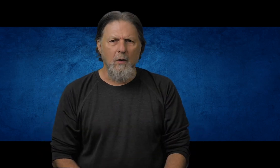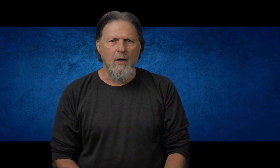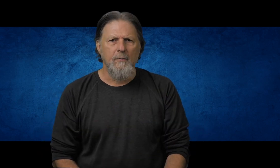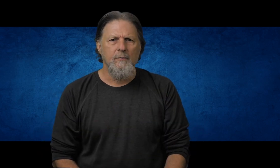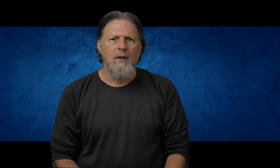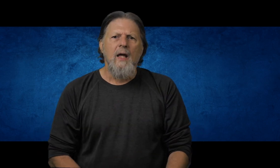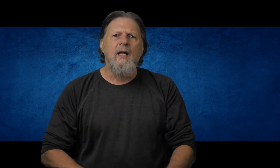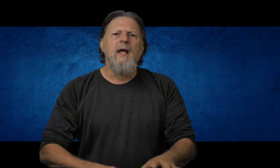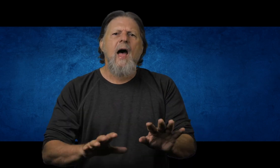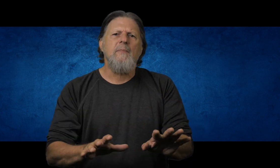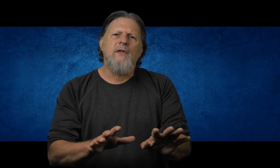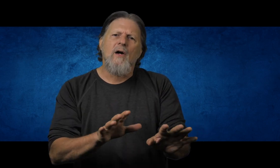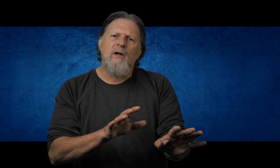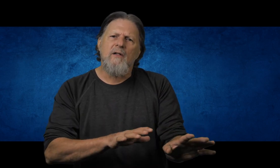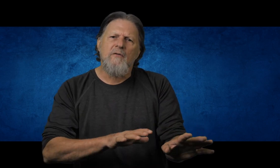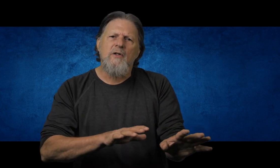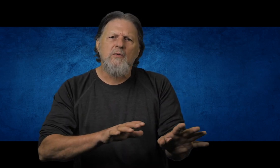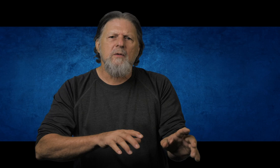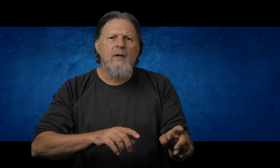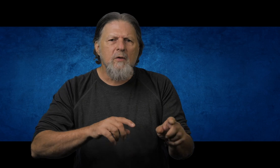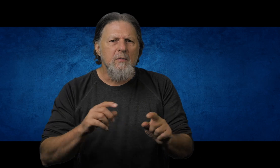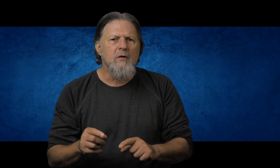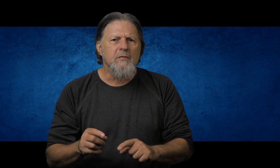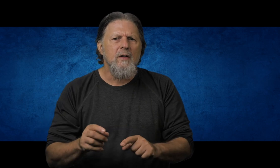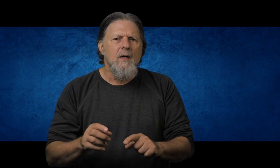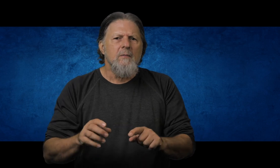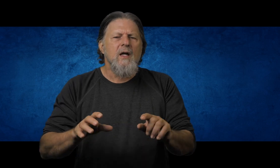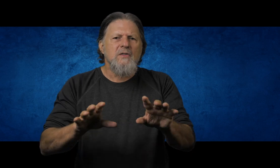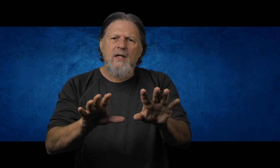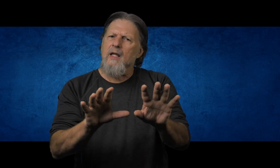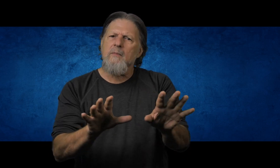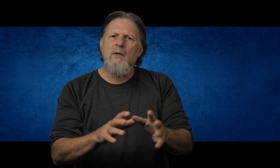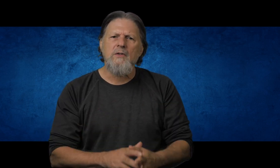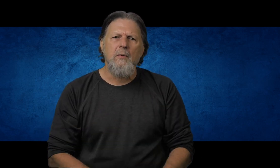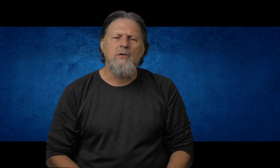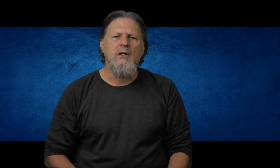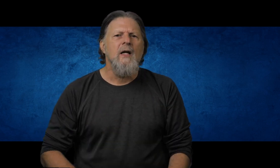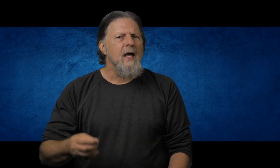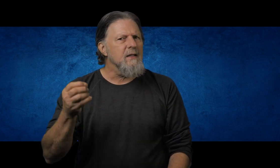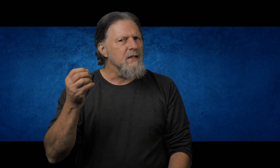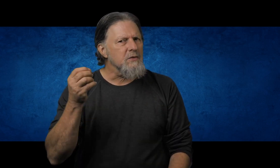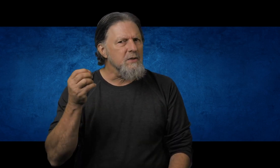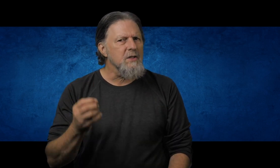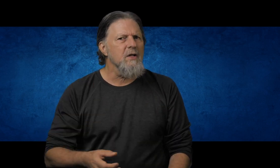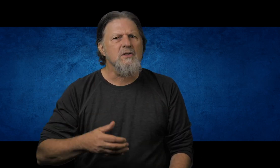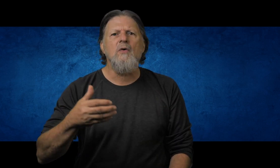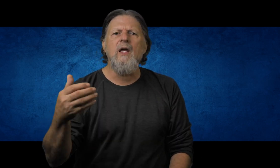war. Any apathy or indifference would be removed because the enemy was approaching and this was serious. So he